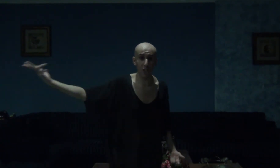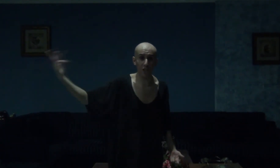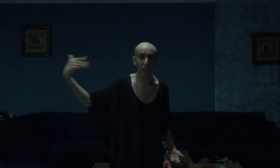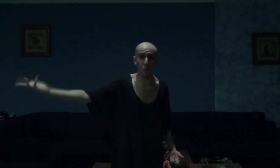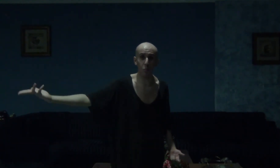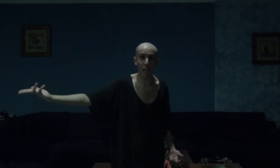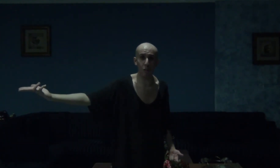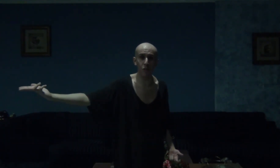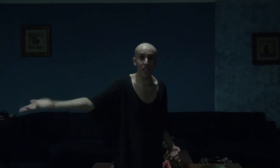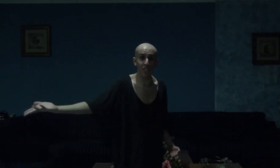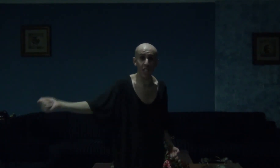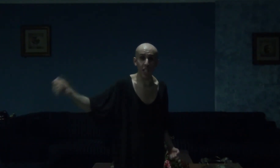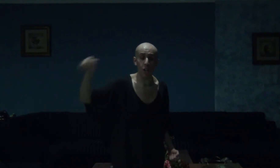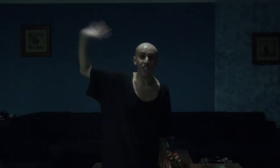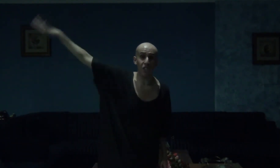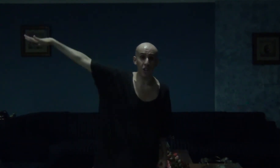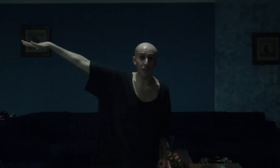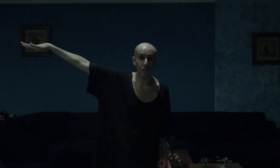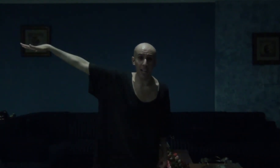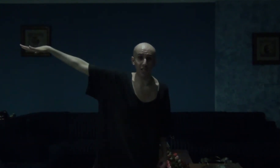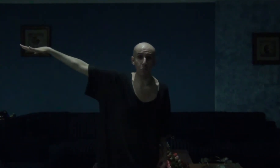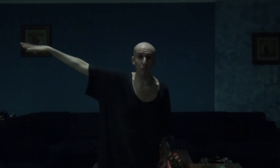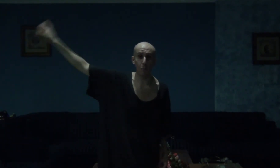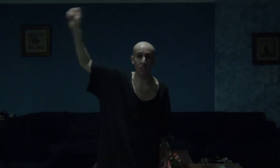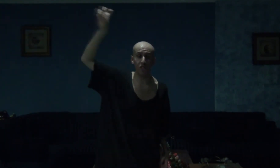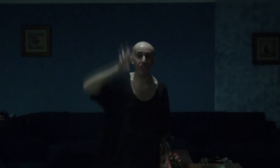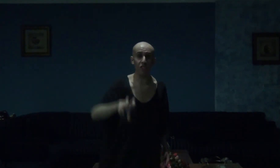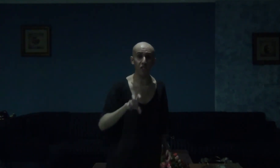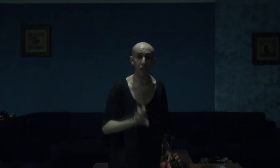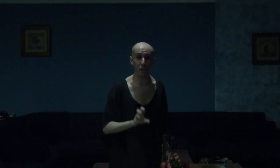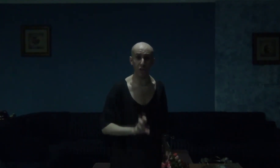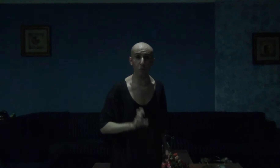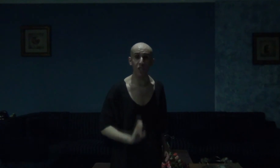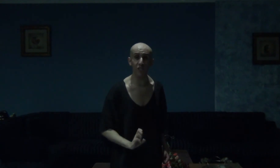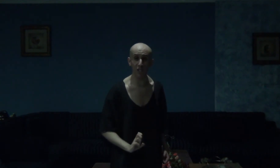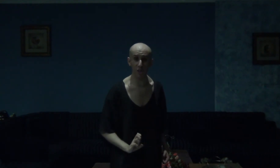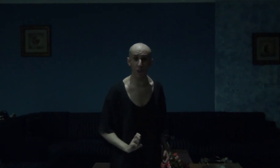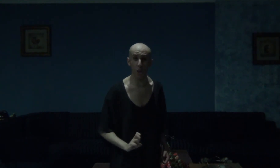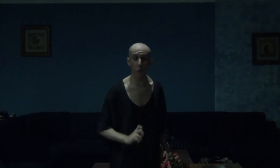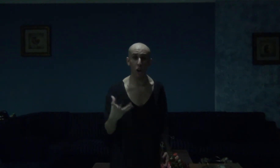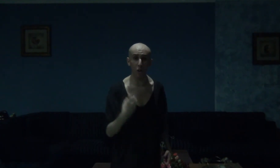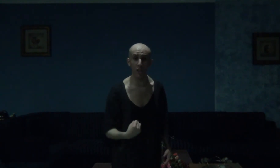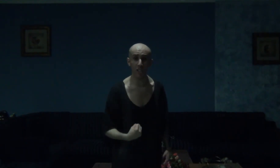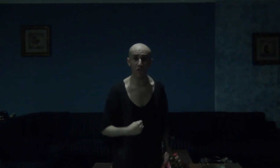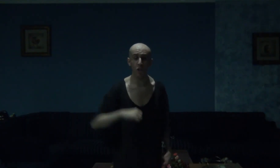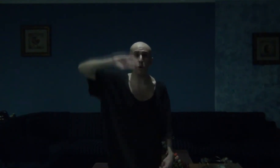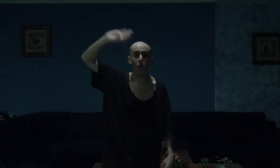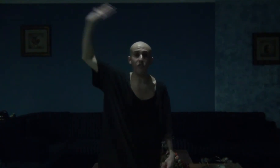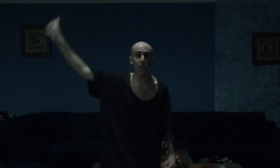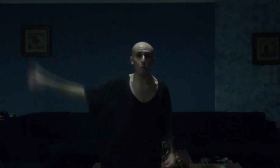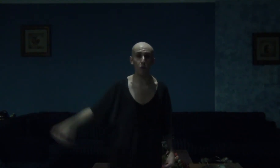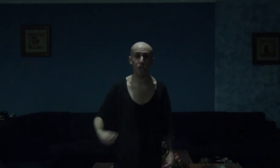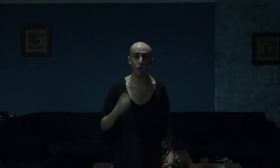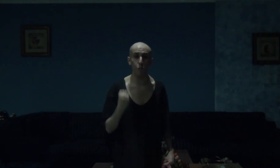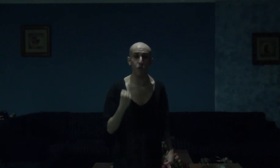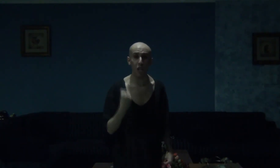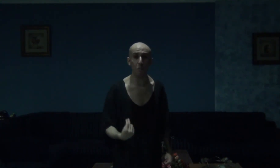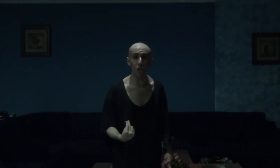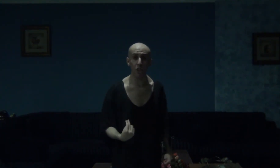Jessica Brown, and the other cast members in this awesome TV show, Harlots, all of them were so damn good.